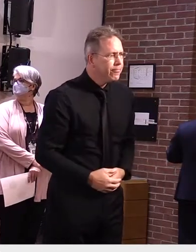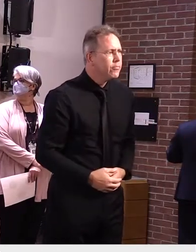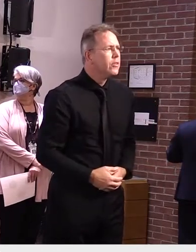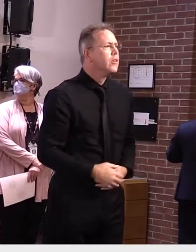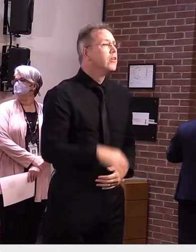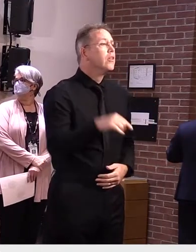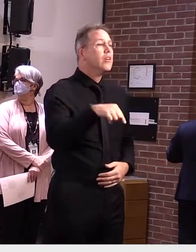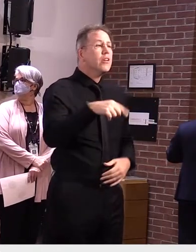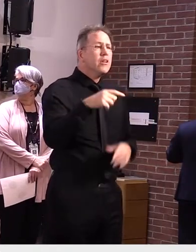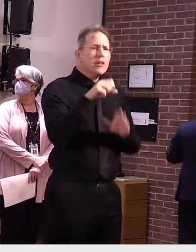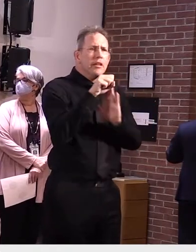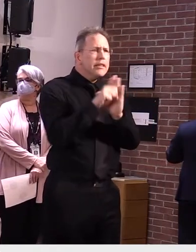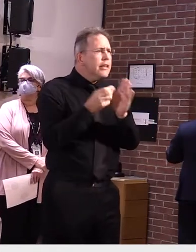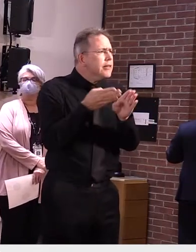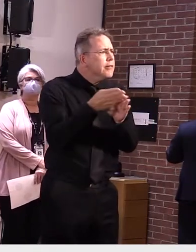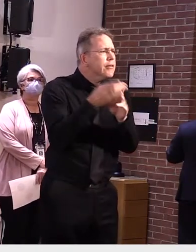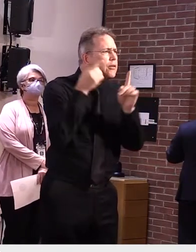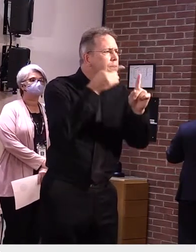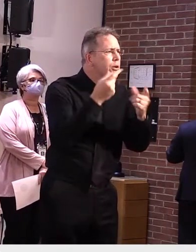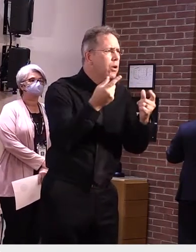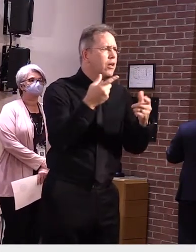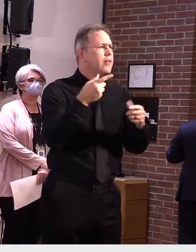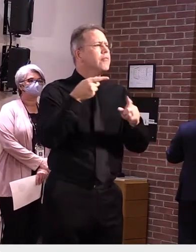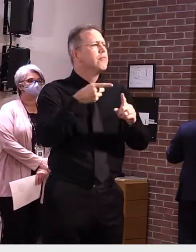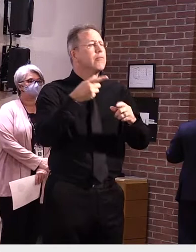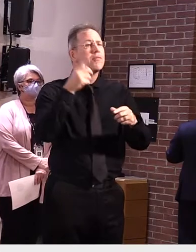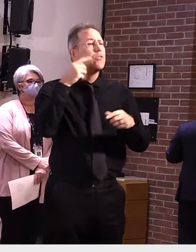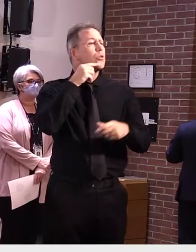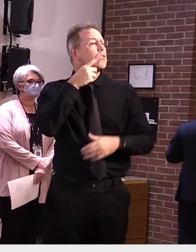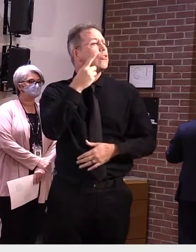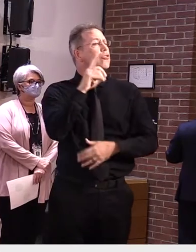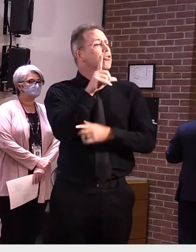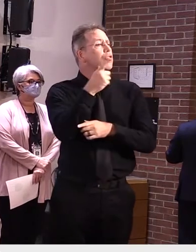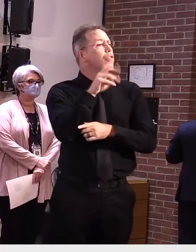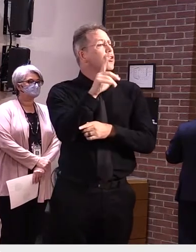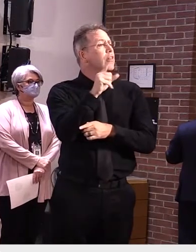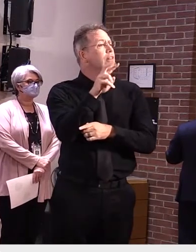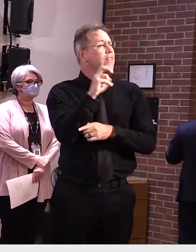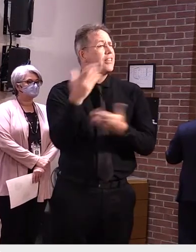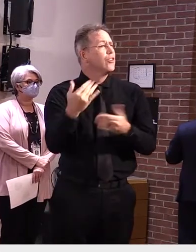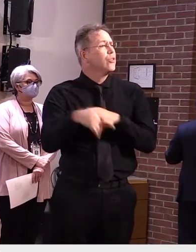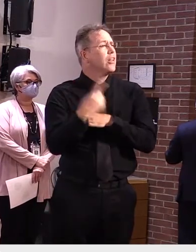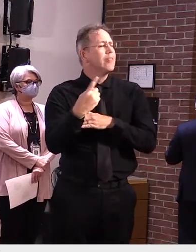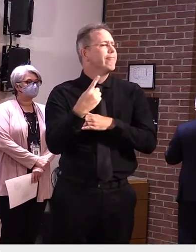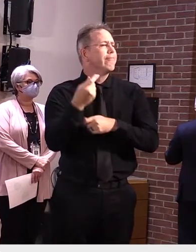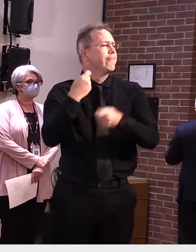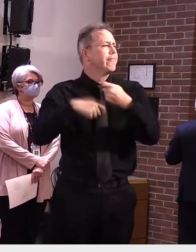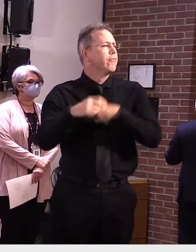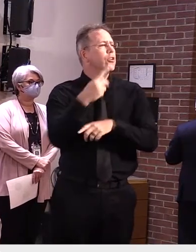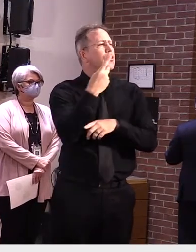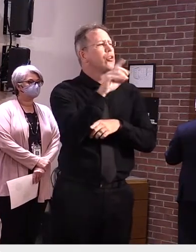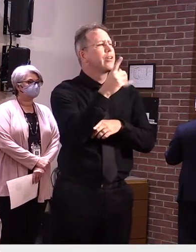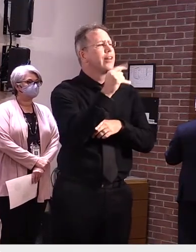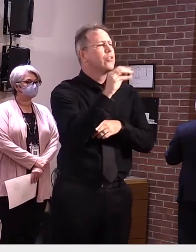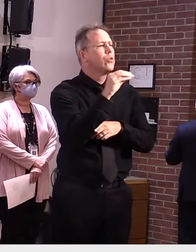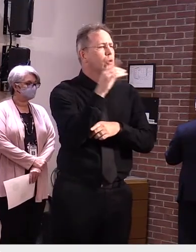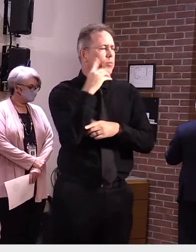is sitting for Dr. Levine today and she'll provide an update on the outbreak, clusters, and cases we're following.